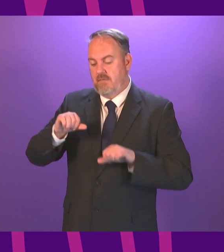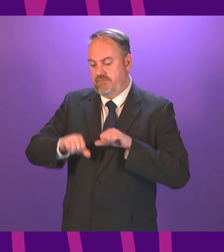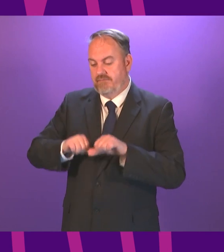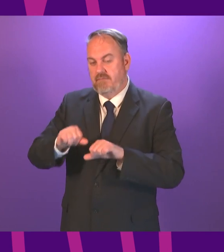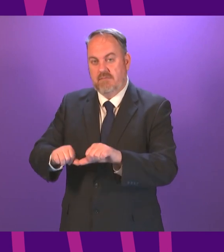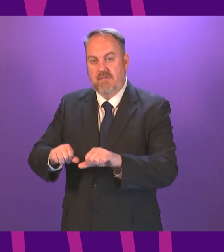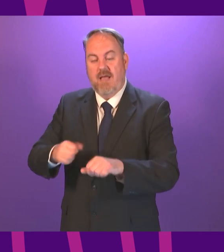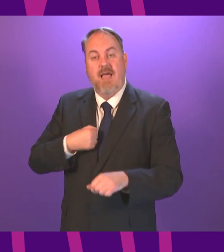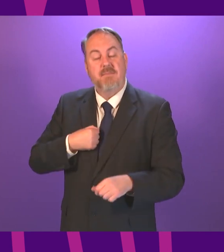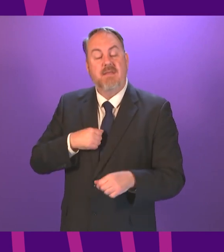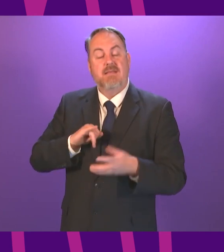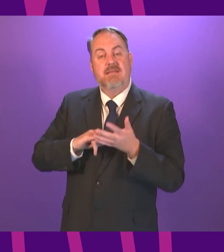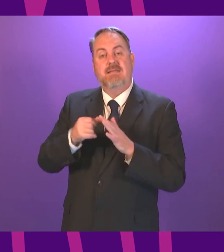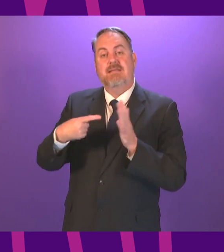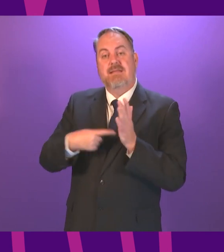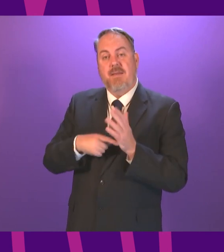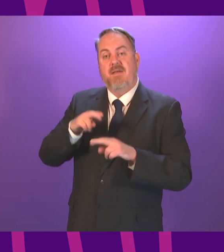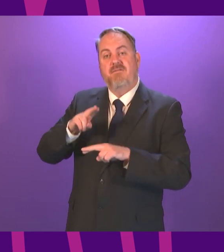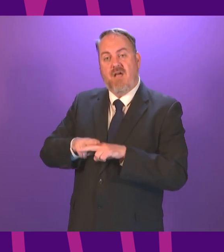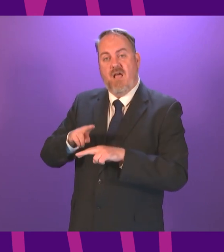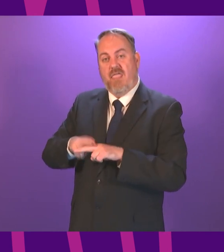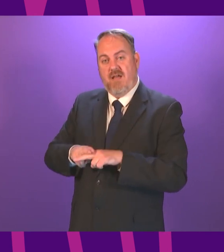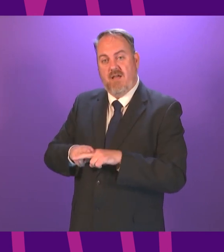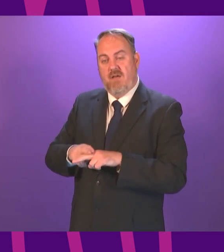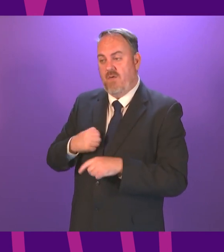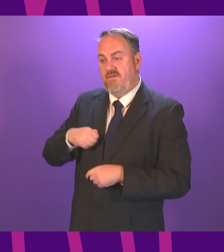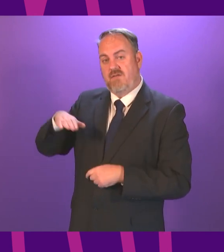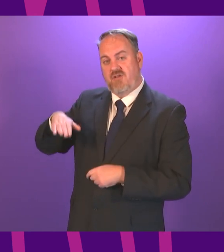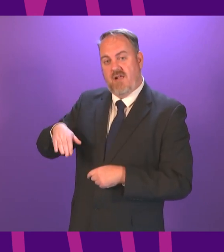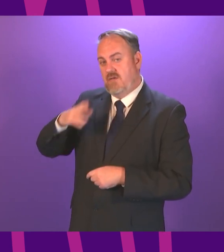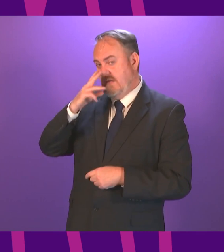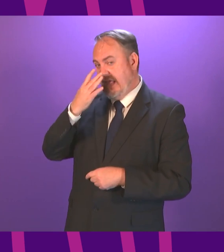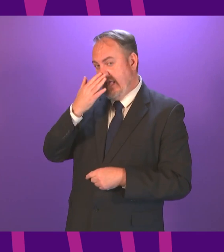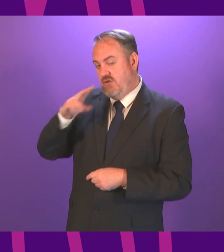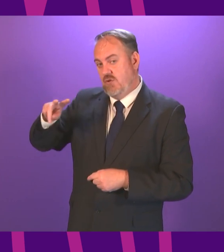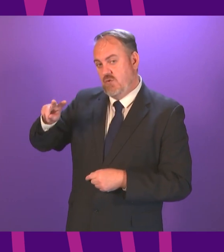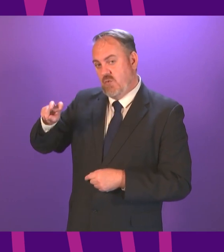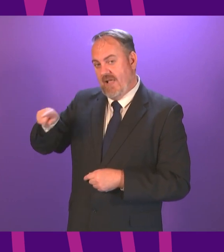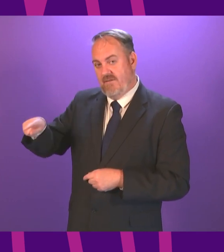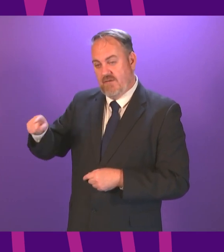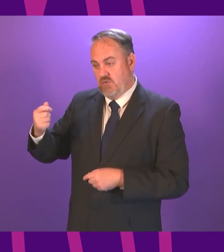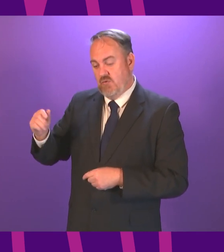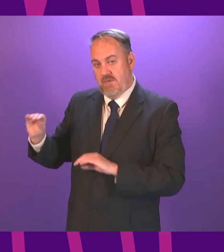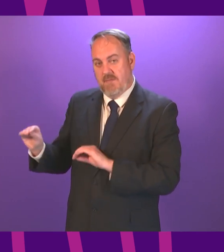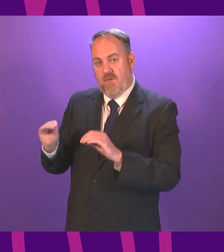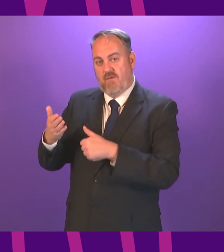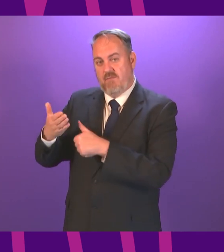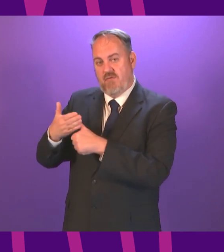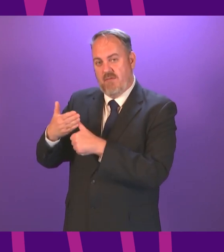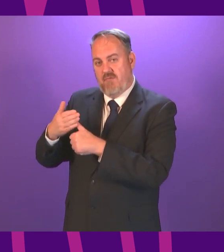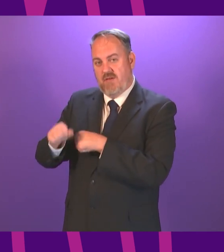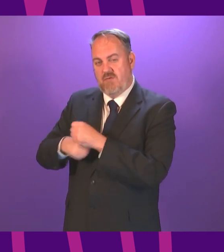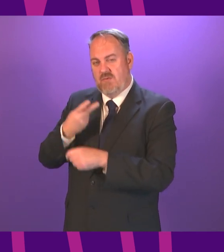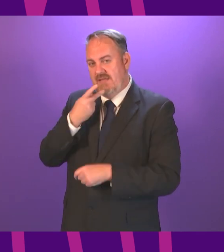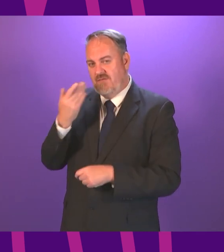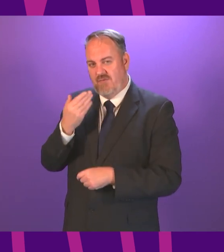stepfather stepdaughter who is 12 she's in that transition between primary school and she'll be going into high school it's been really tough because that is the year you